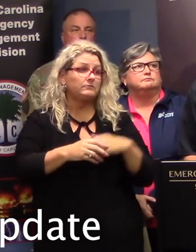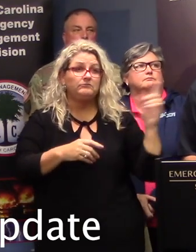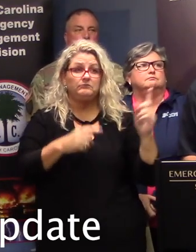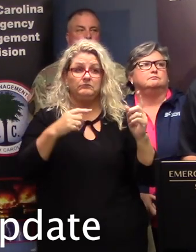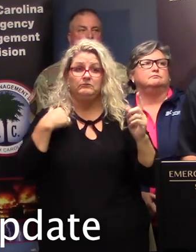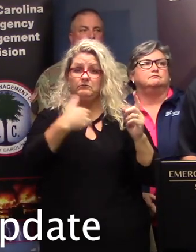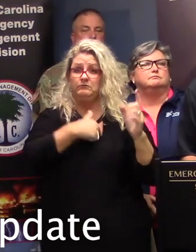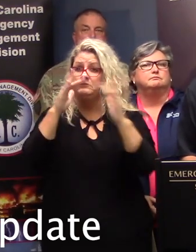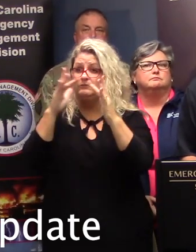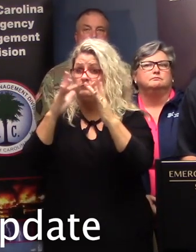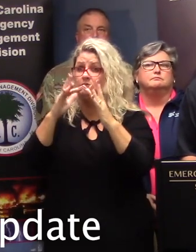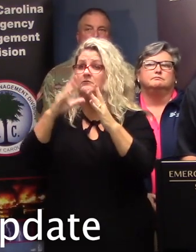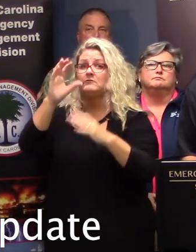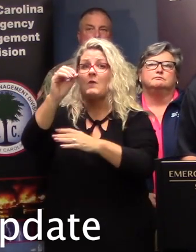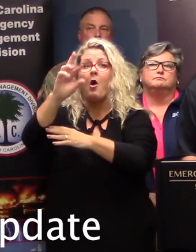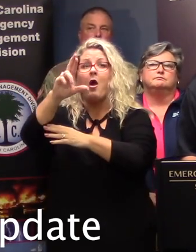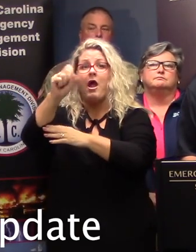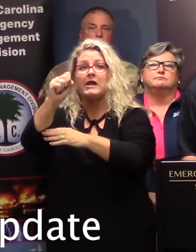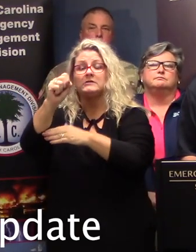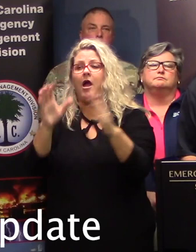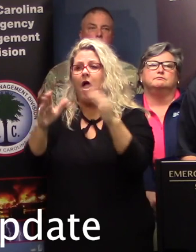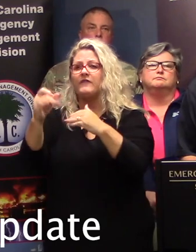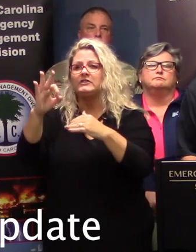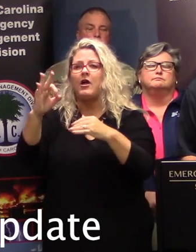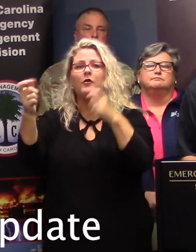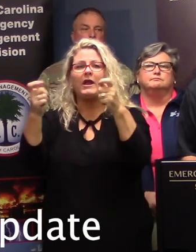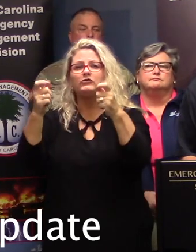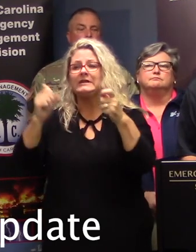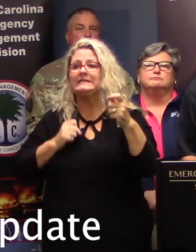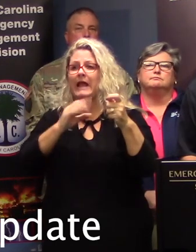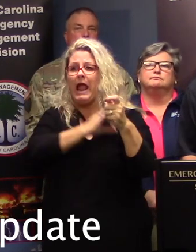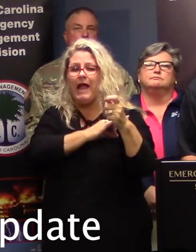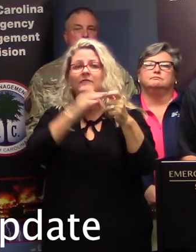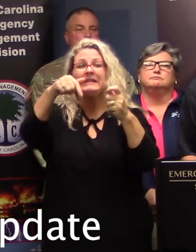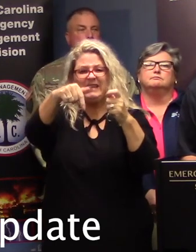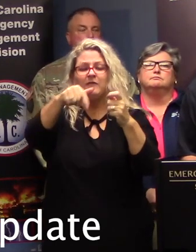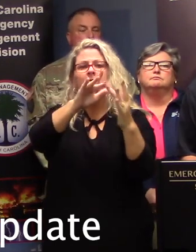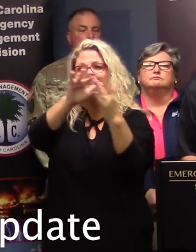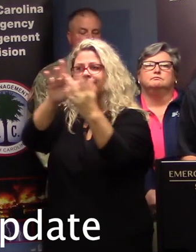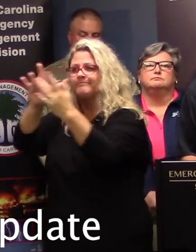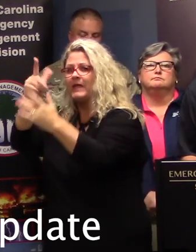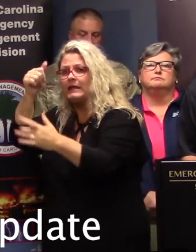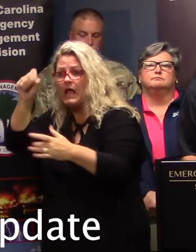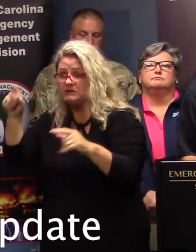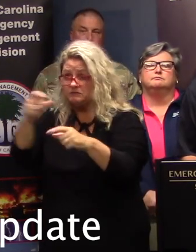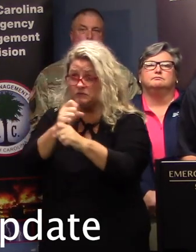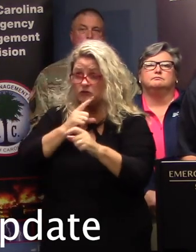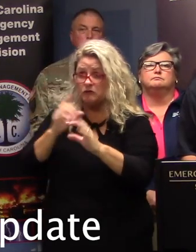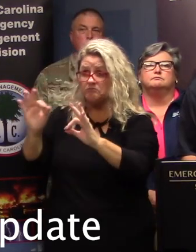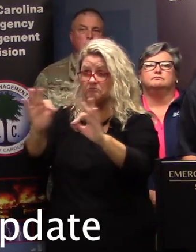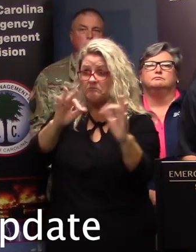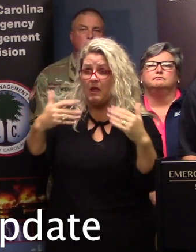contact with, the Office of Regulatory Staff has very close contact with the various gas providers to make sure that that's all working.